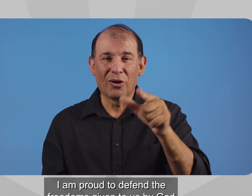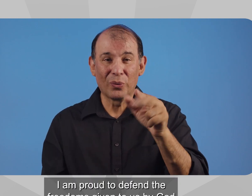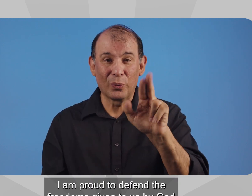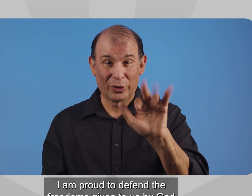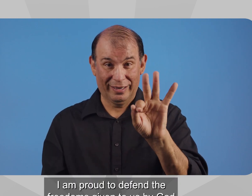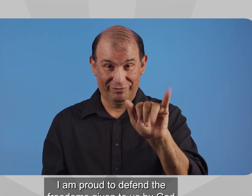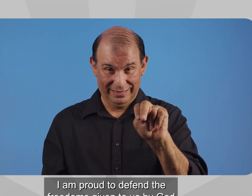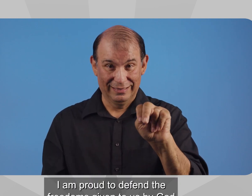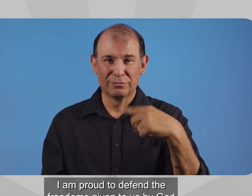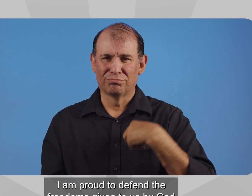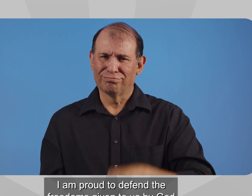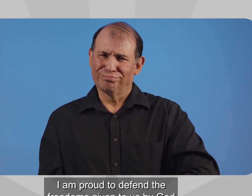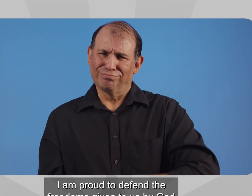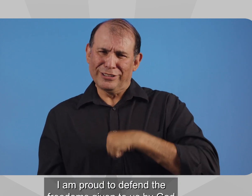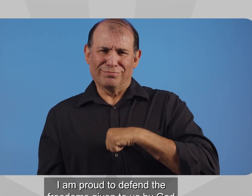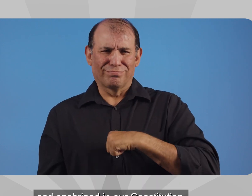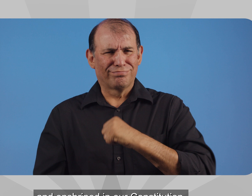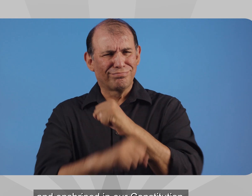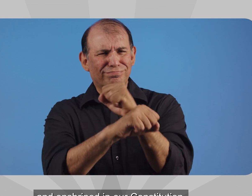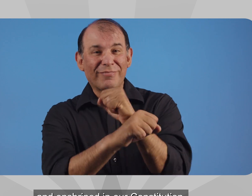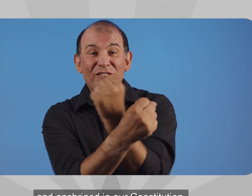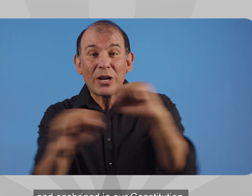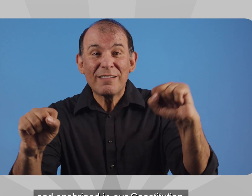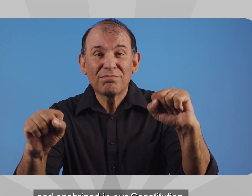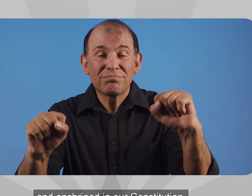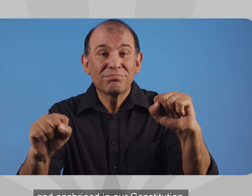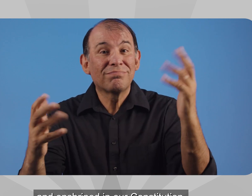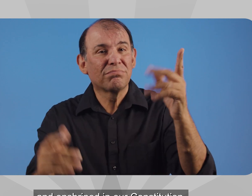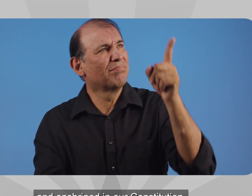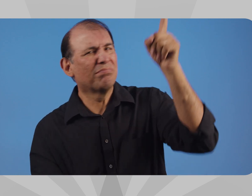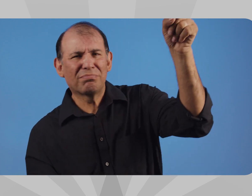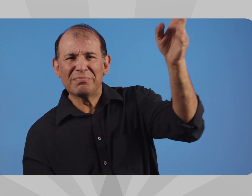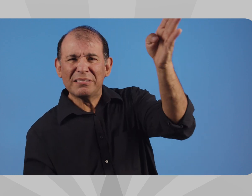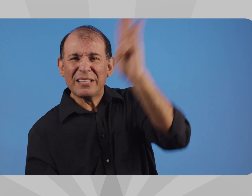freedoms given to us by God and enshrined in our Constitution.